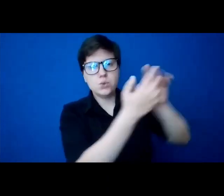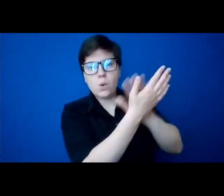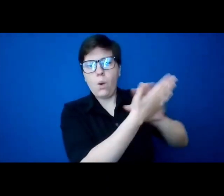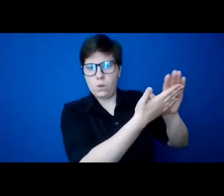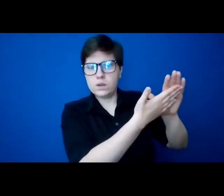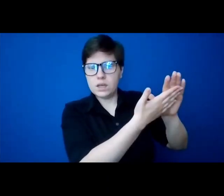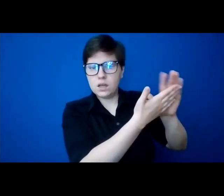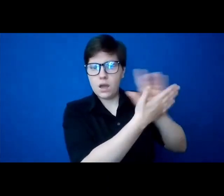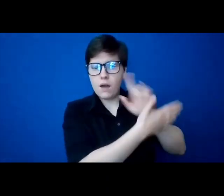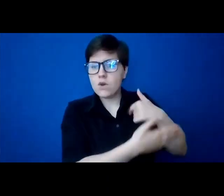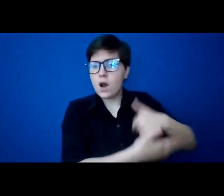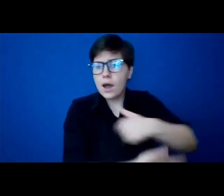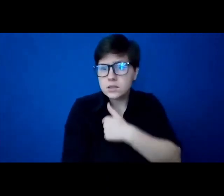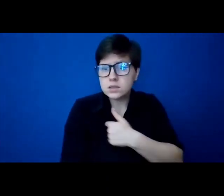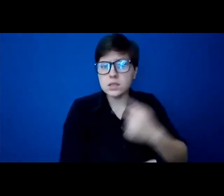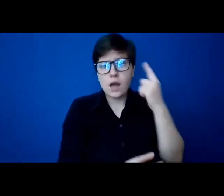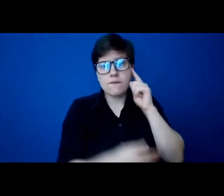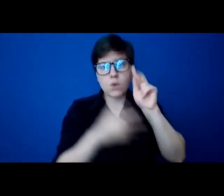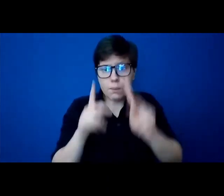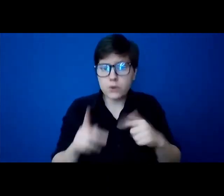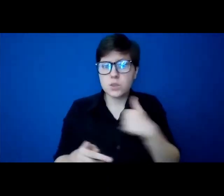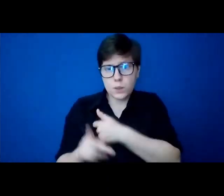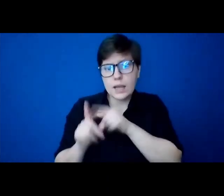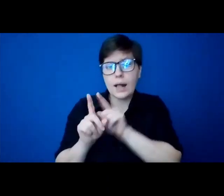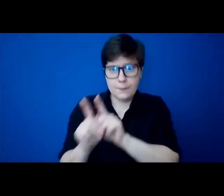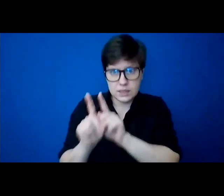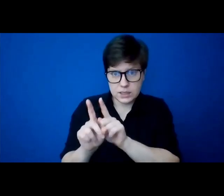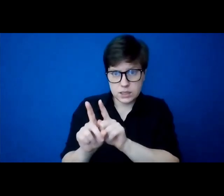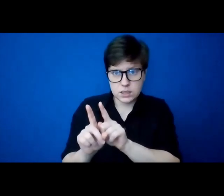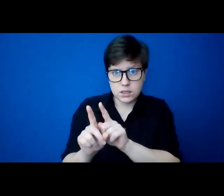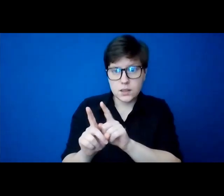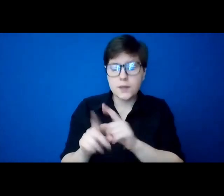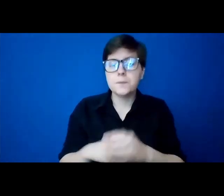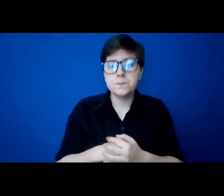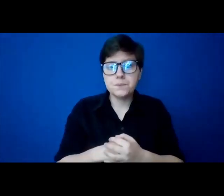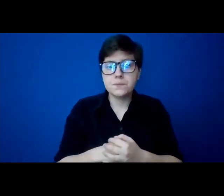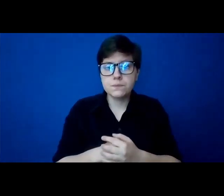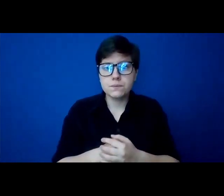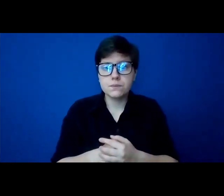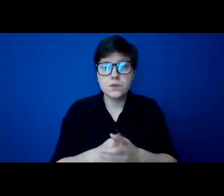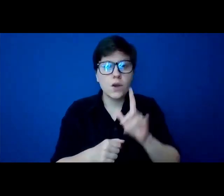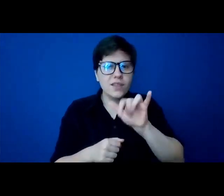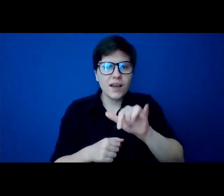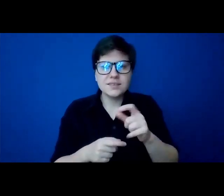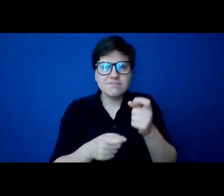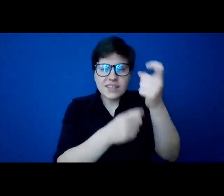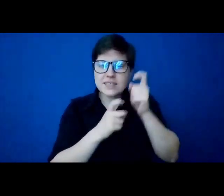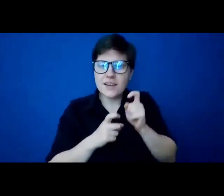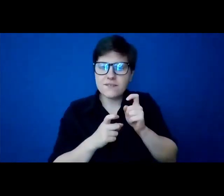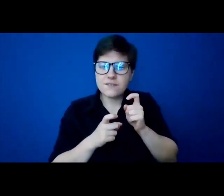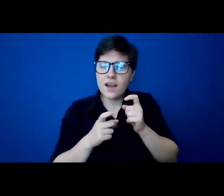person whom we accompany. And so this is a gift of mutual accompaniment.